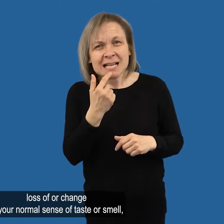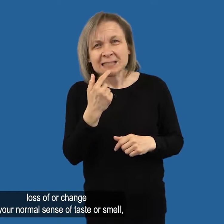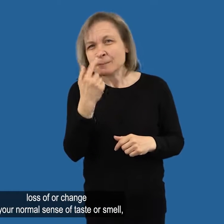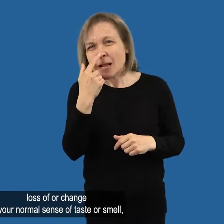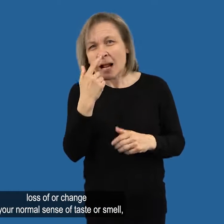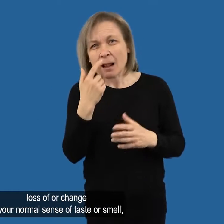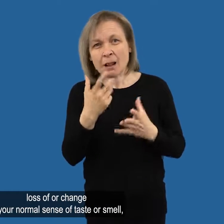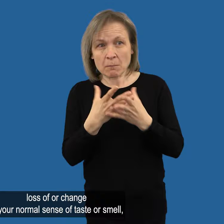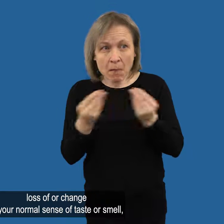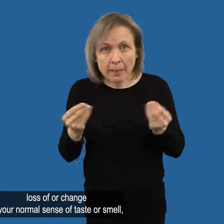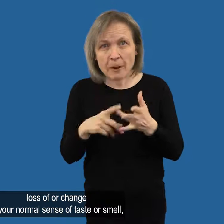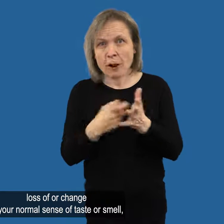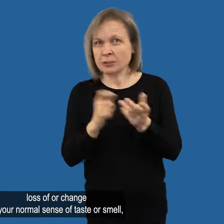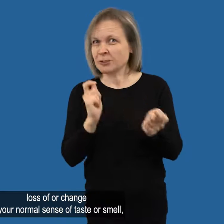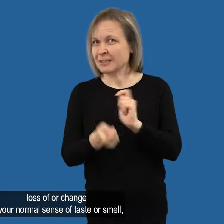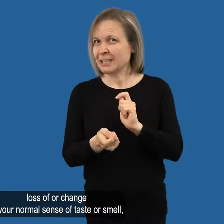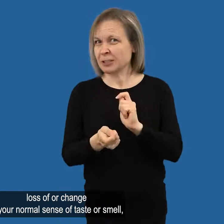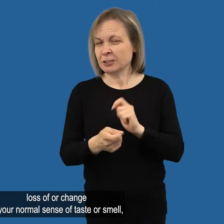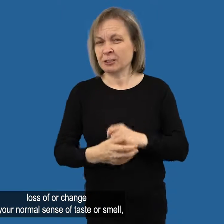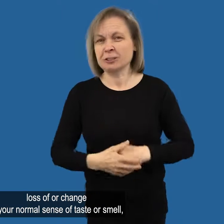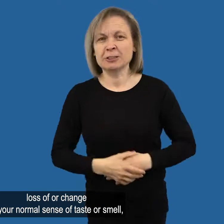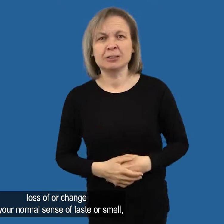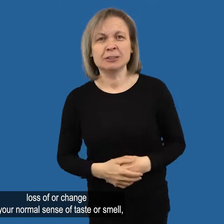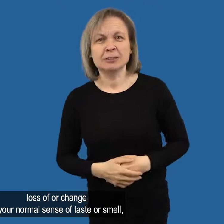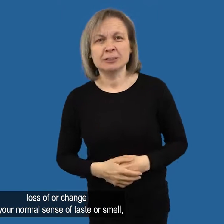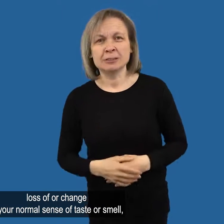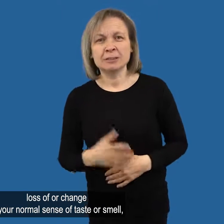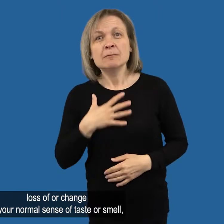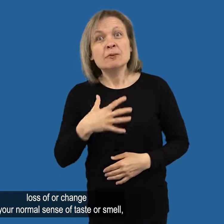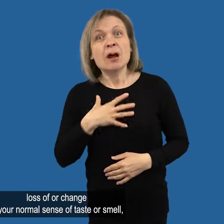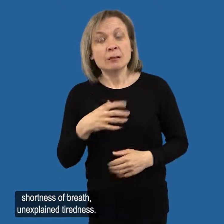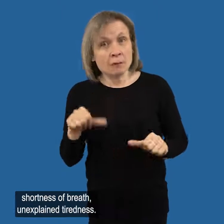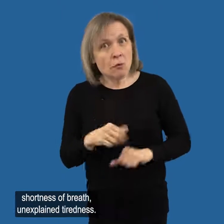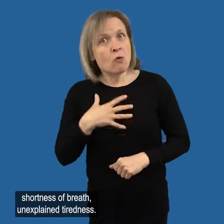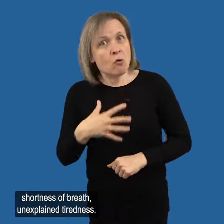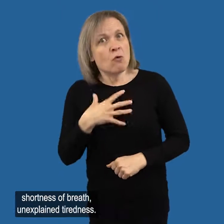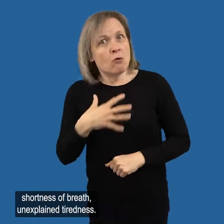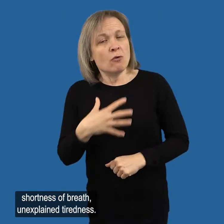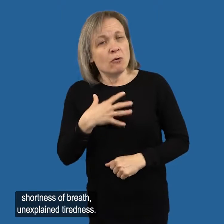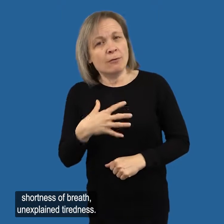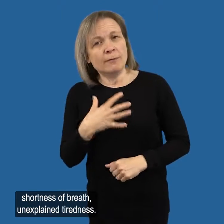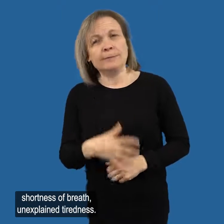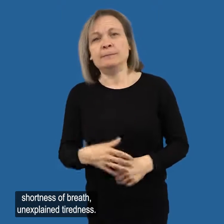Loss of or change in your normal sense of taste or smell Shortness of breath